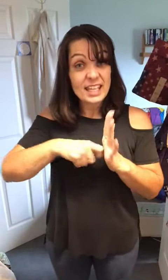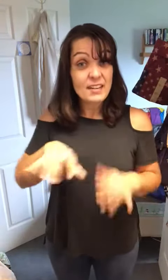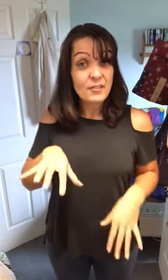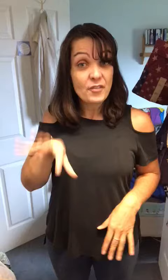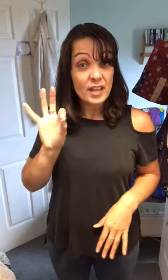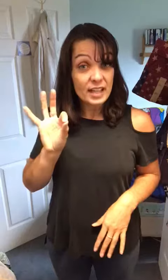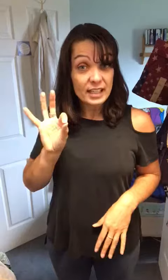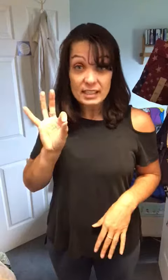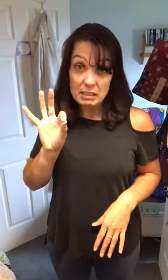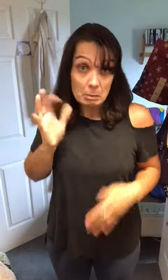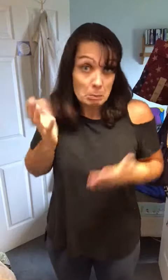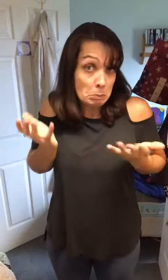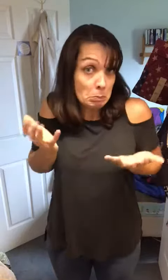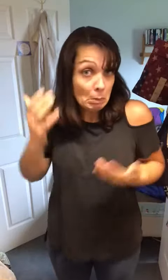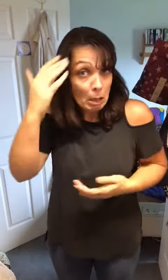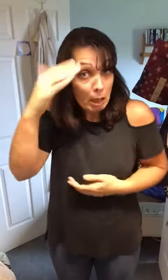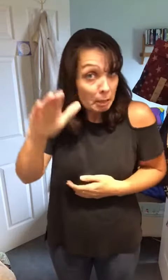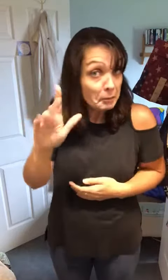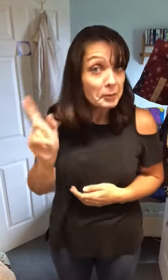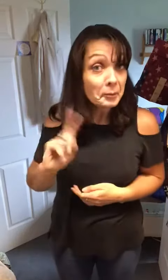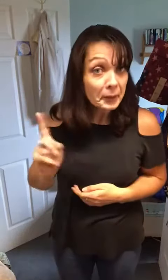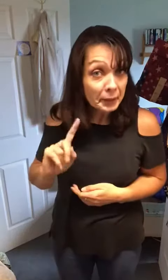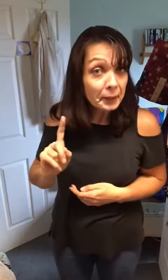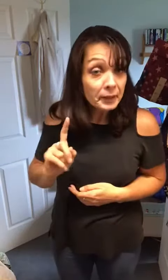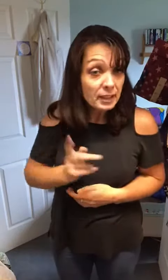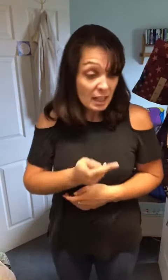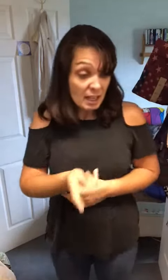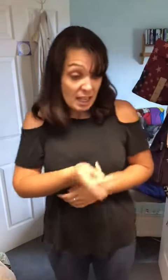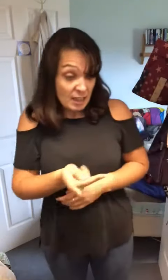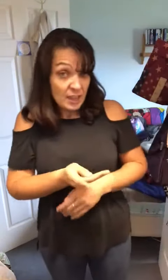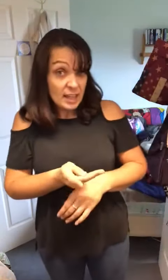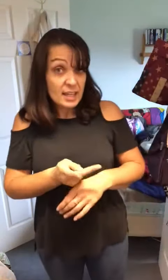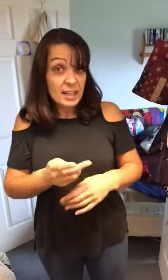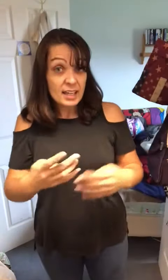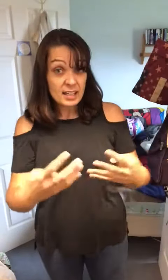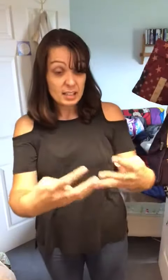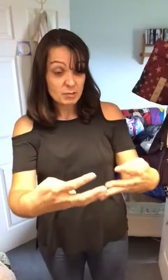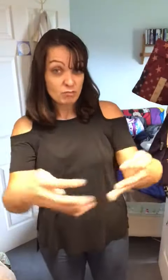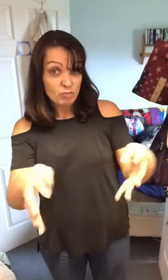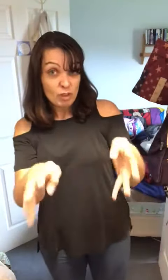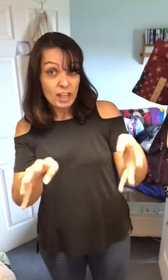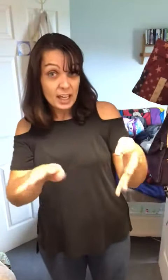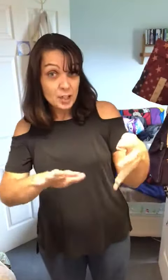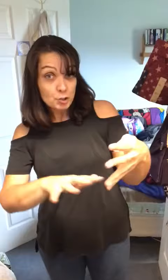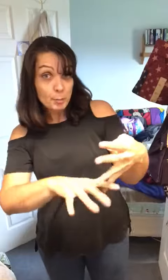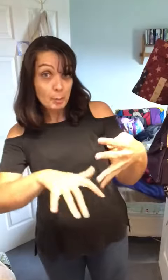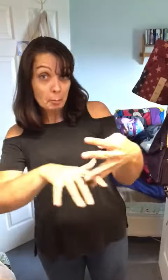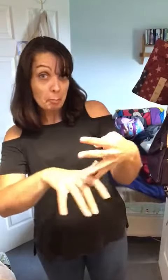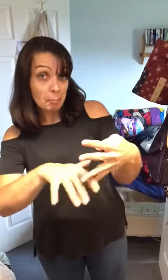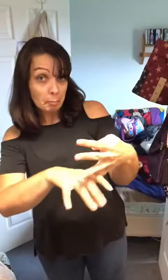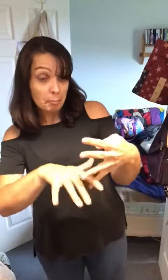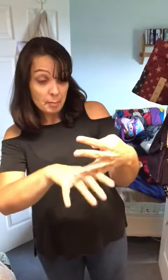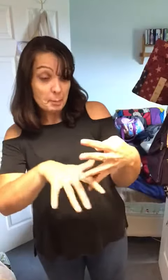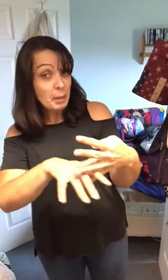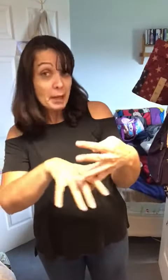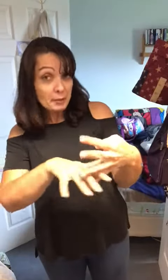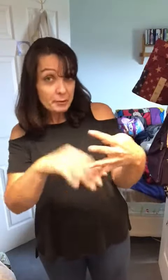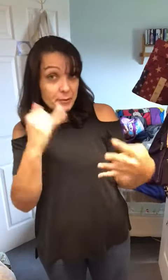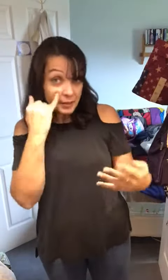find I don't know where they can cage pet through if